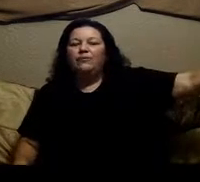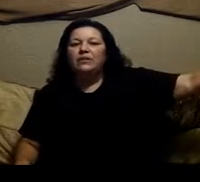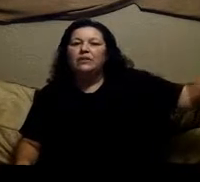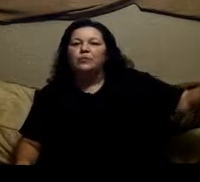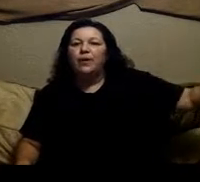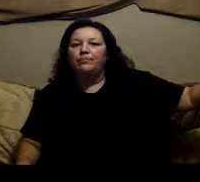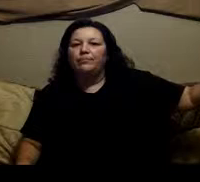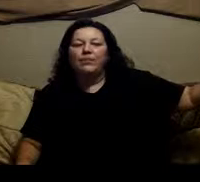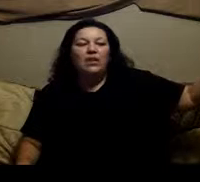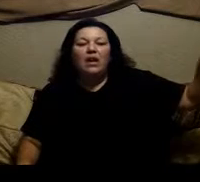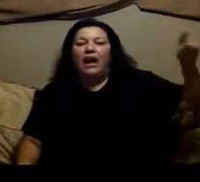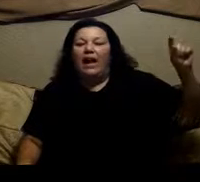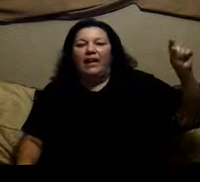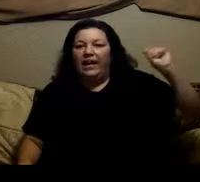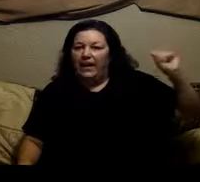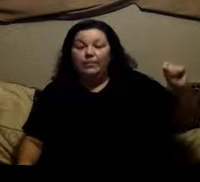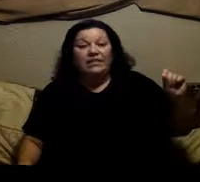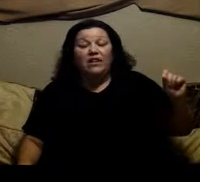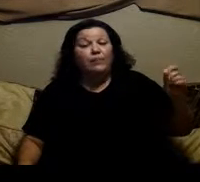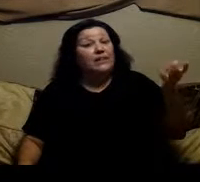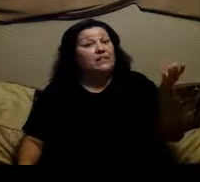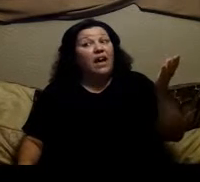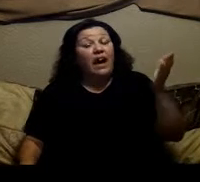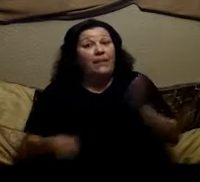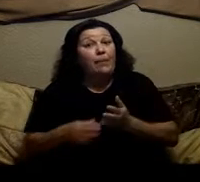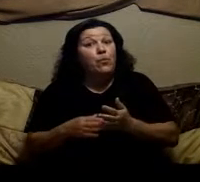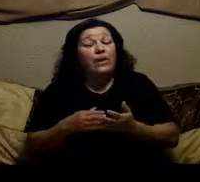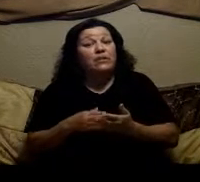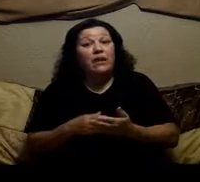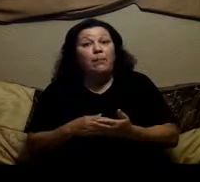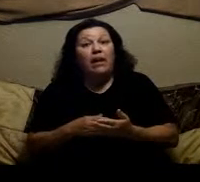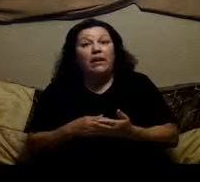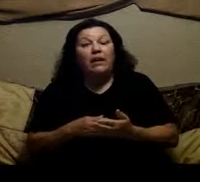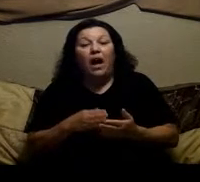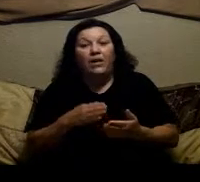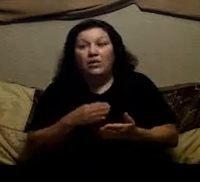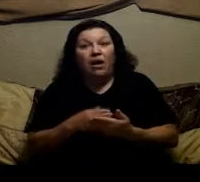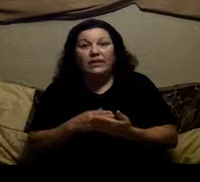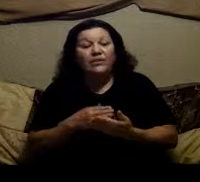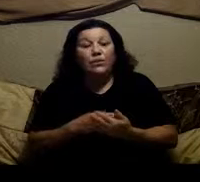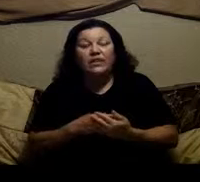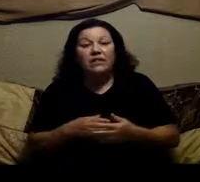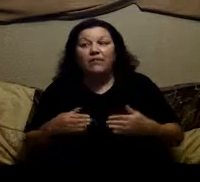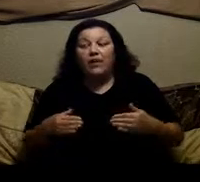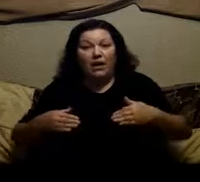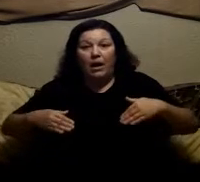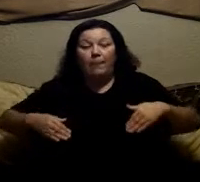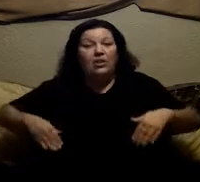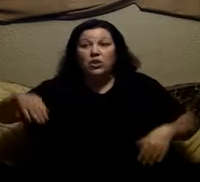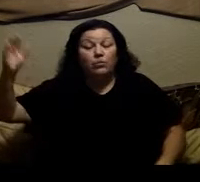head for the snickers bar and i hated myself because at that point i was a diabetic i could not take the risk of and my sugar